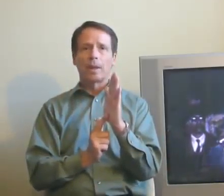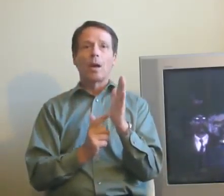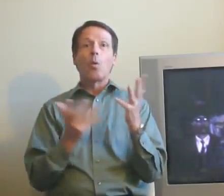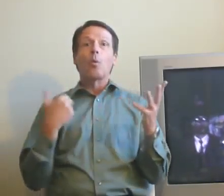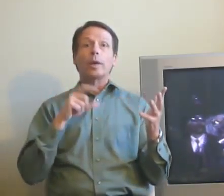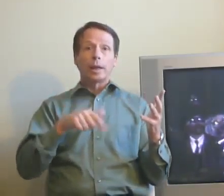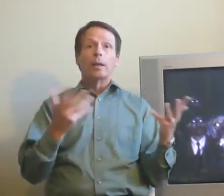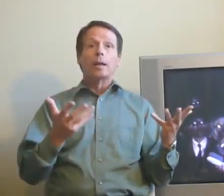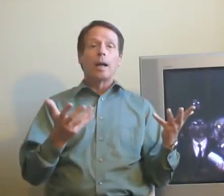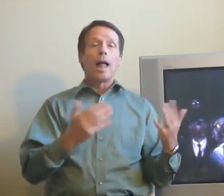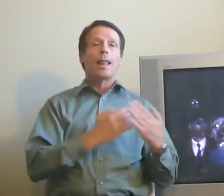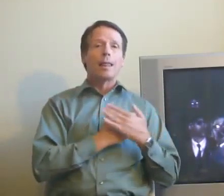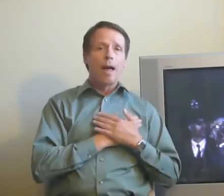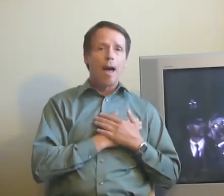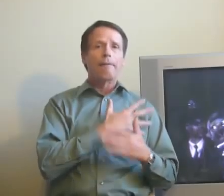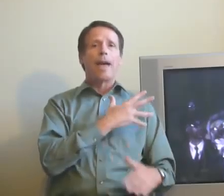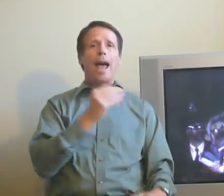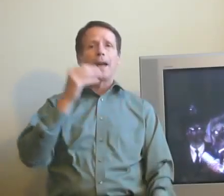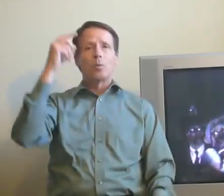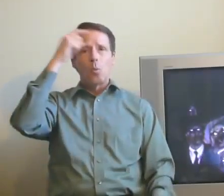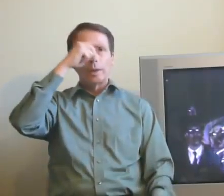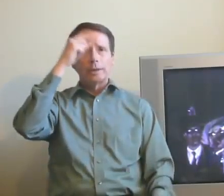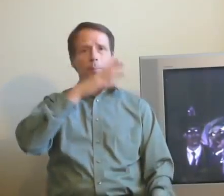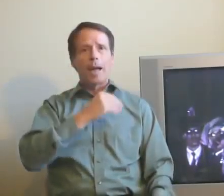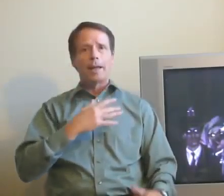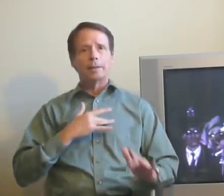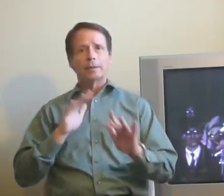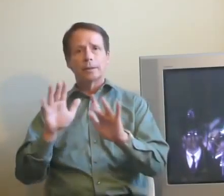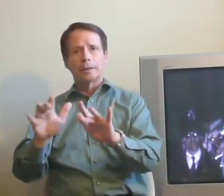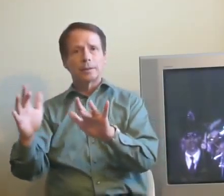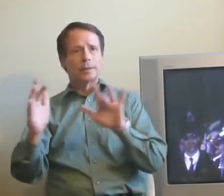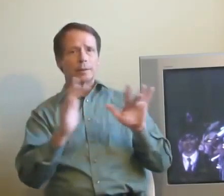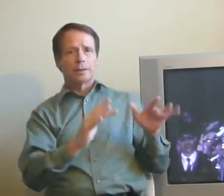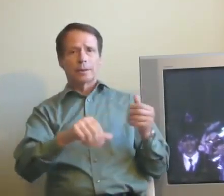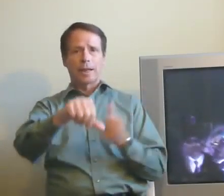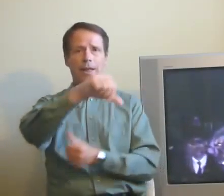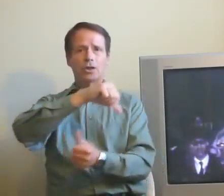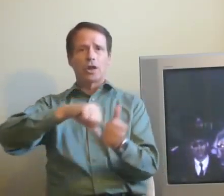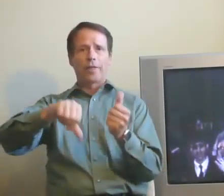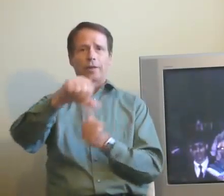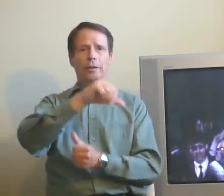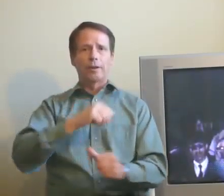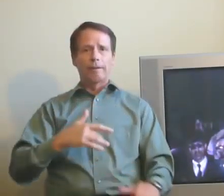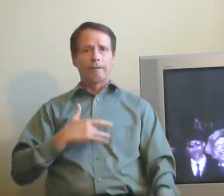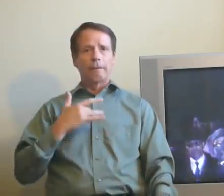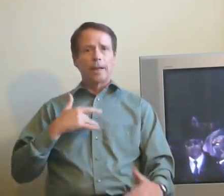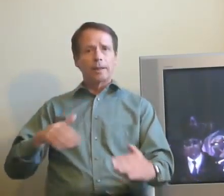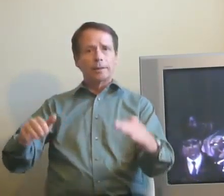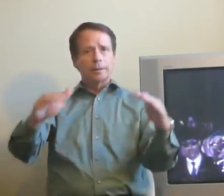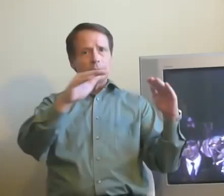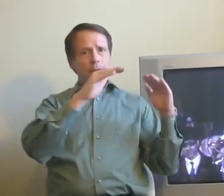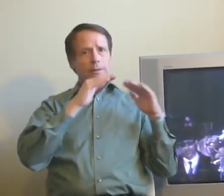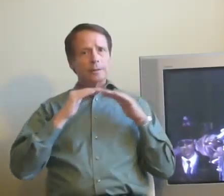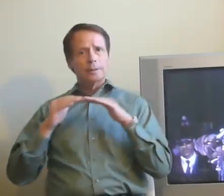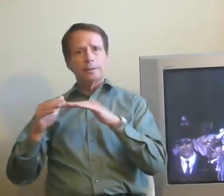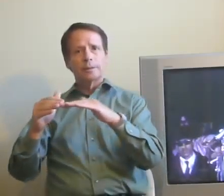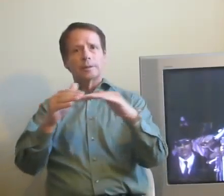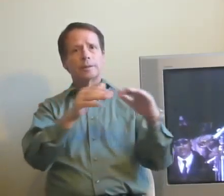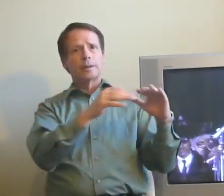and wisdom and compassion toward one another. Feeling of justice toward those who